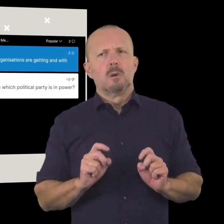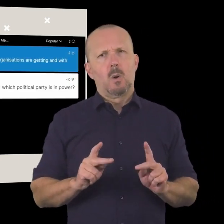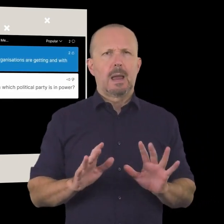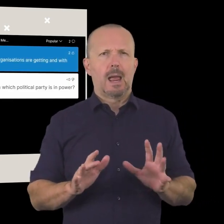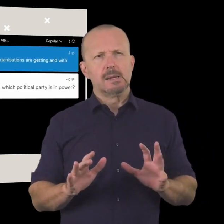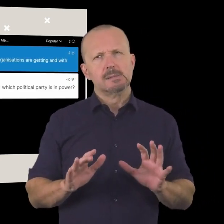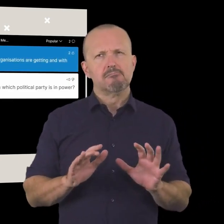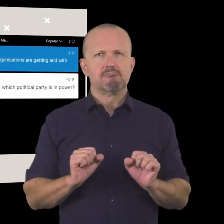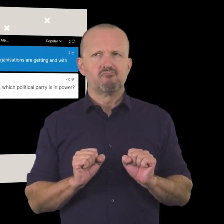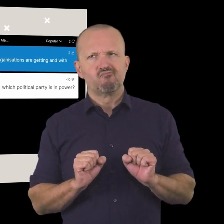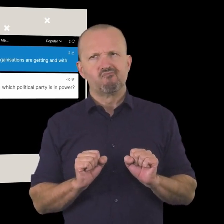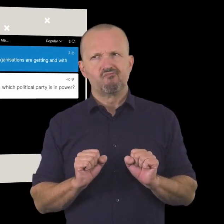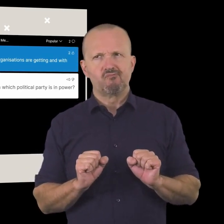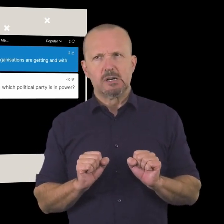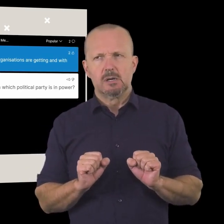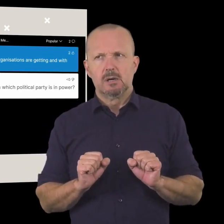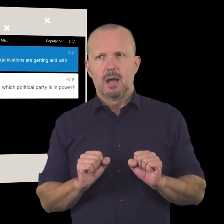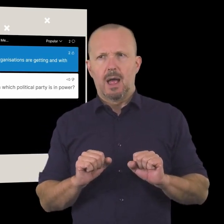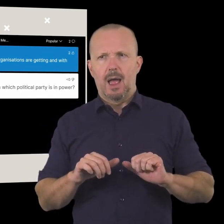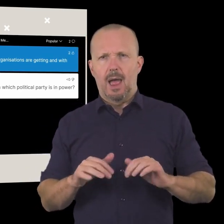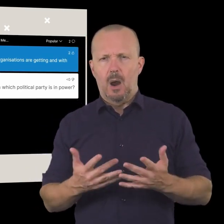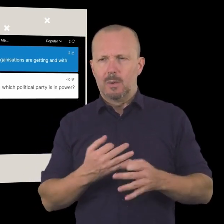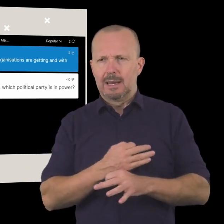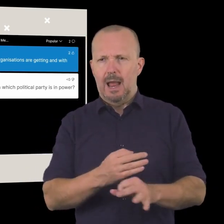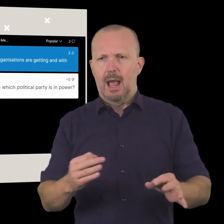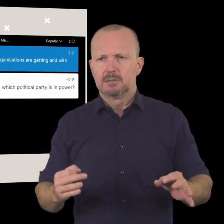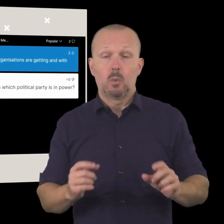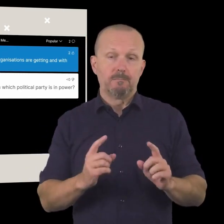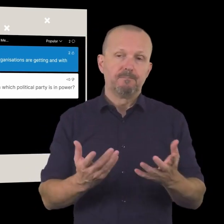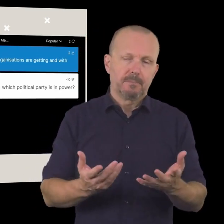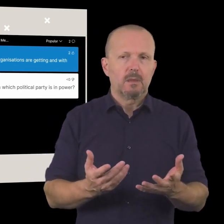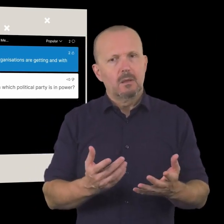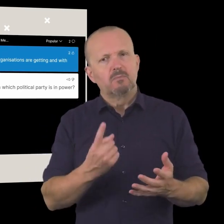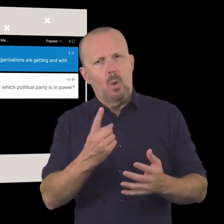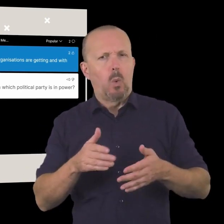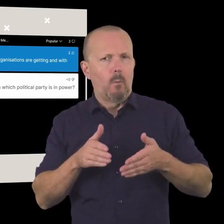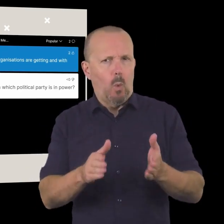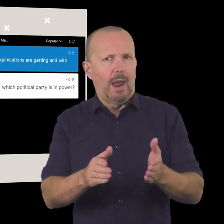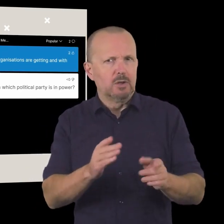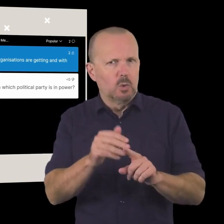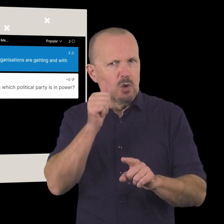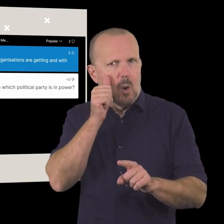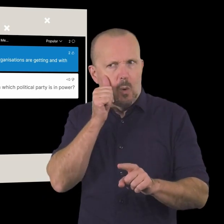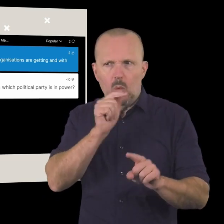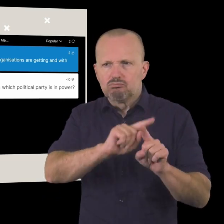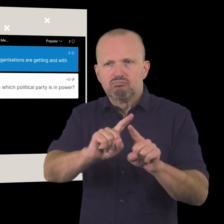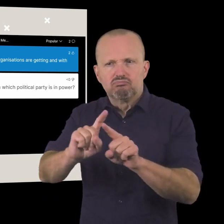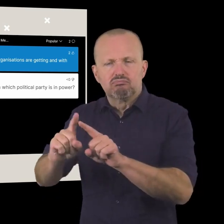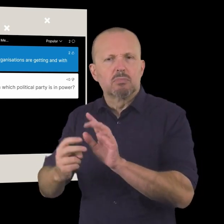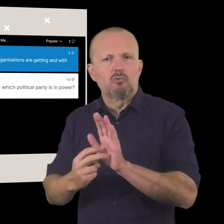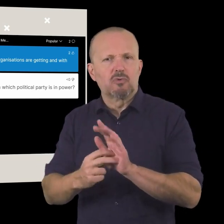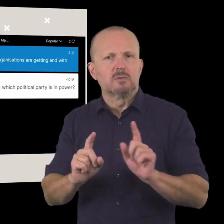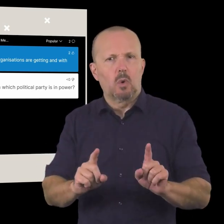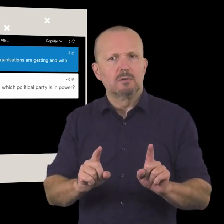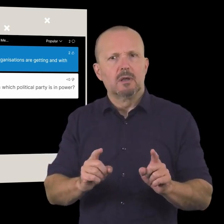so let me think about how we put that into the forum to get back from people so one way that you can know what